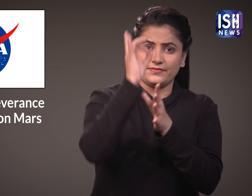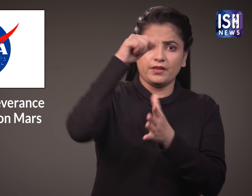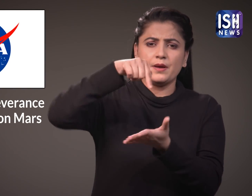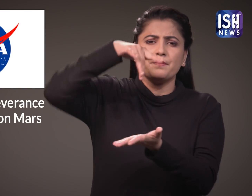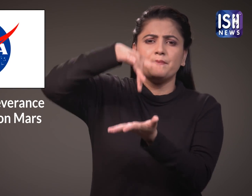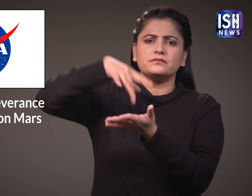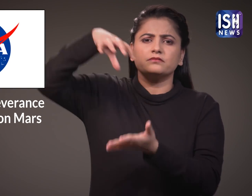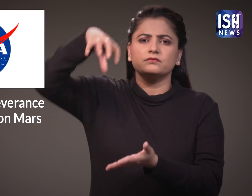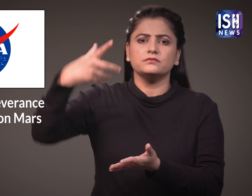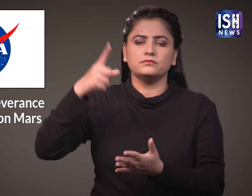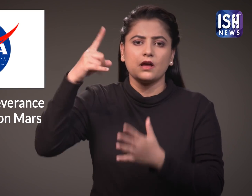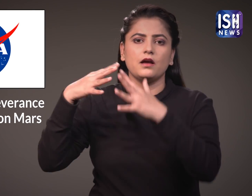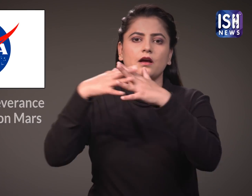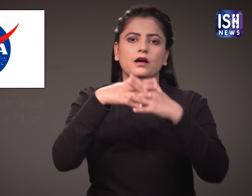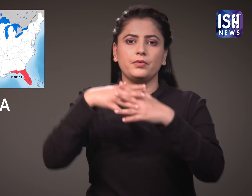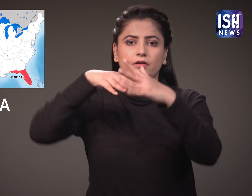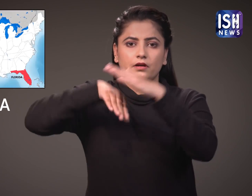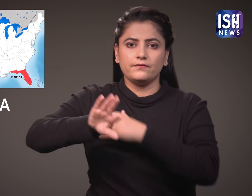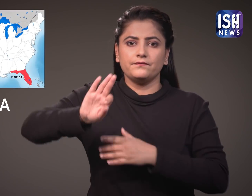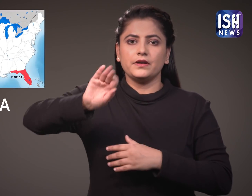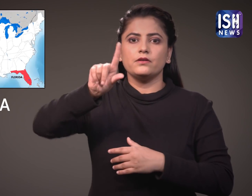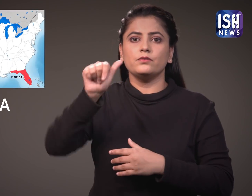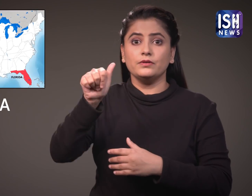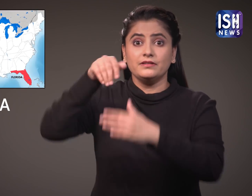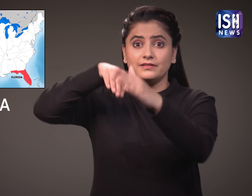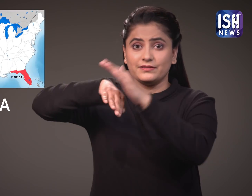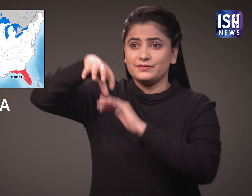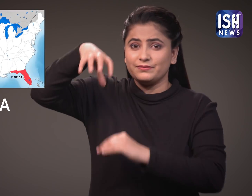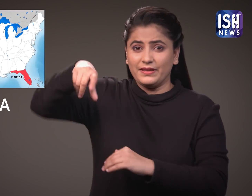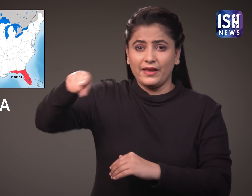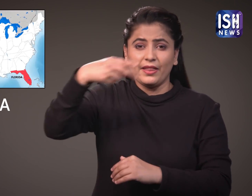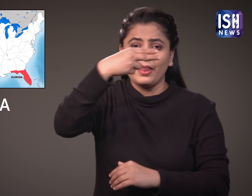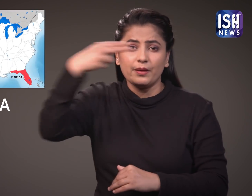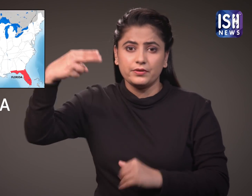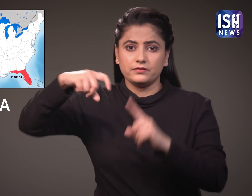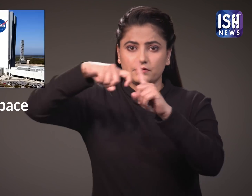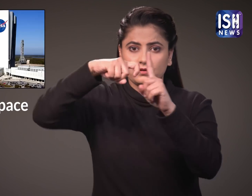NASA's spacecraft was at the Kennedy Space Center in Florida, USA.